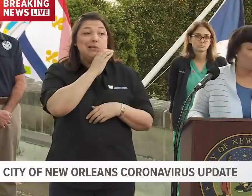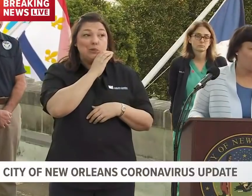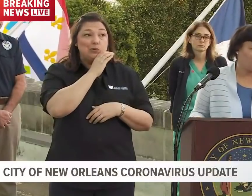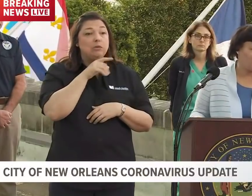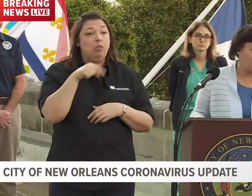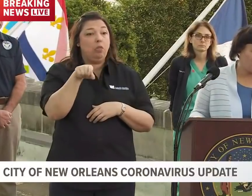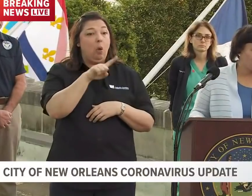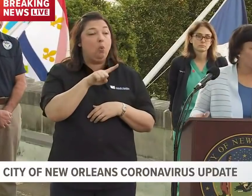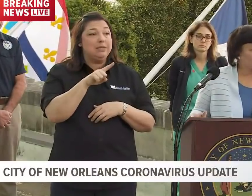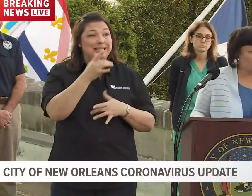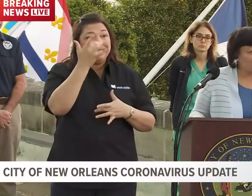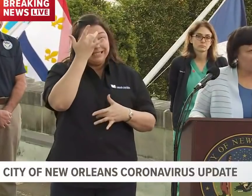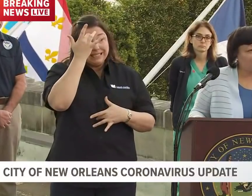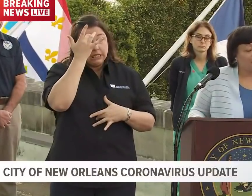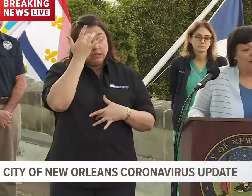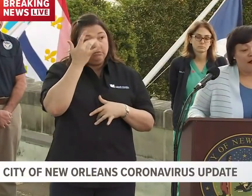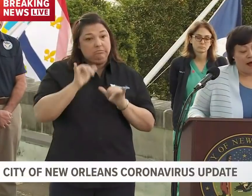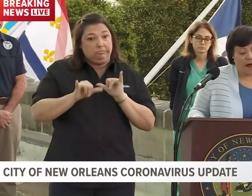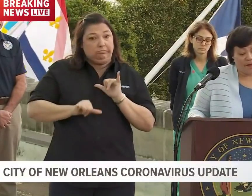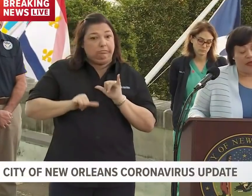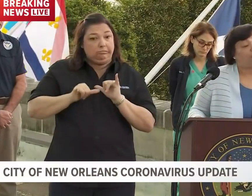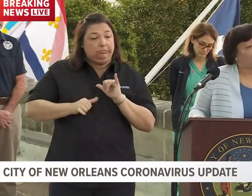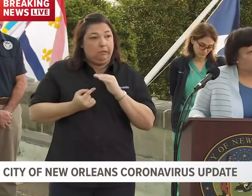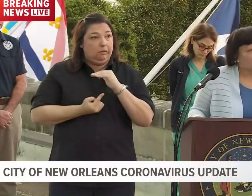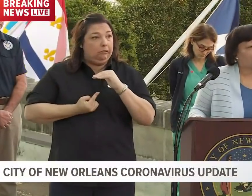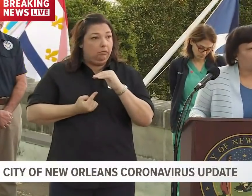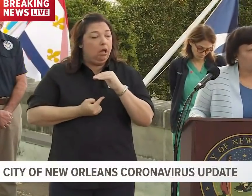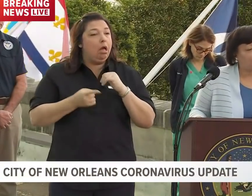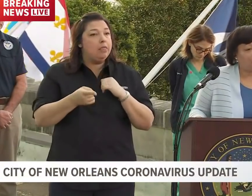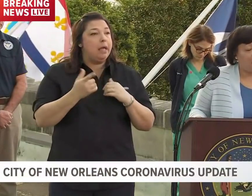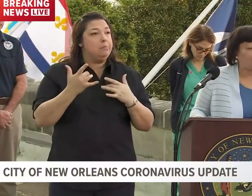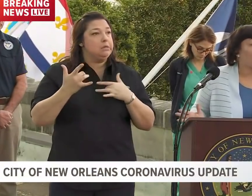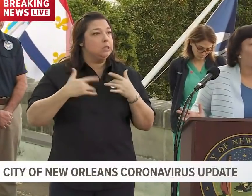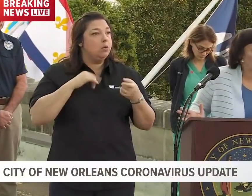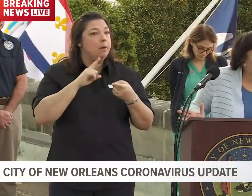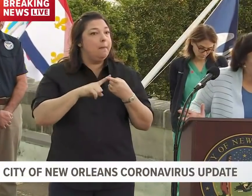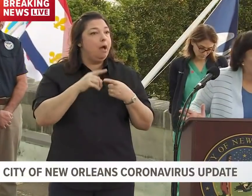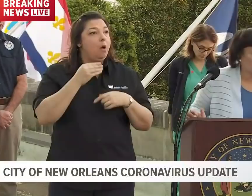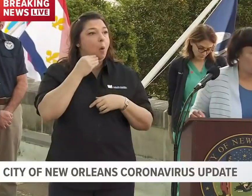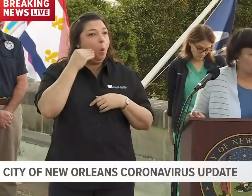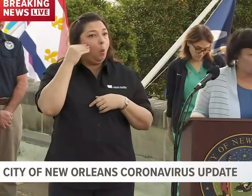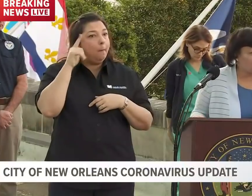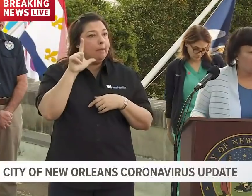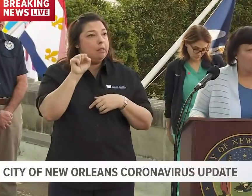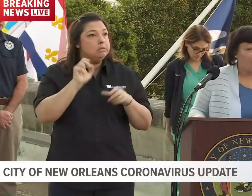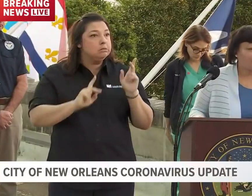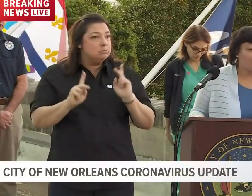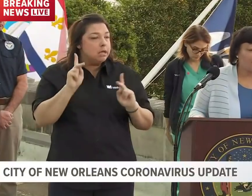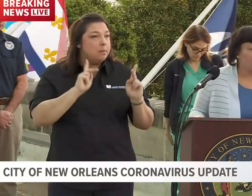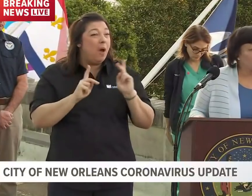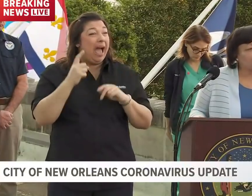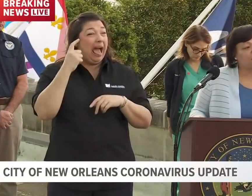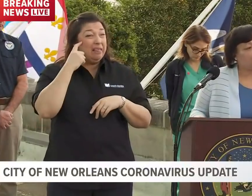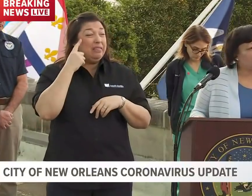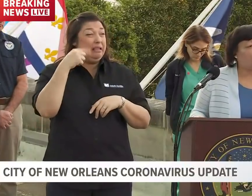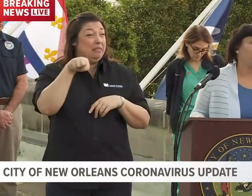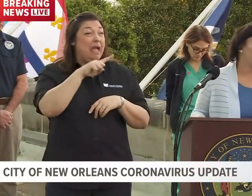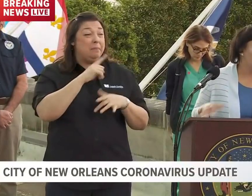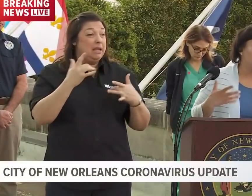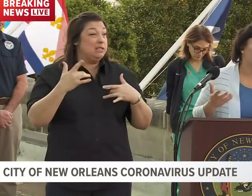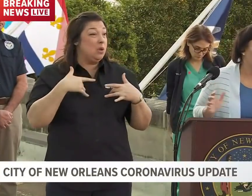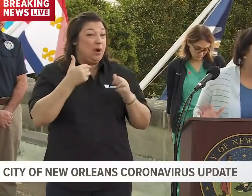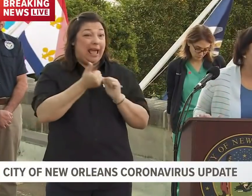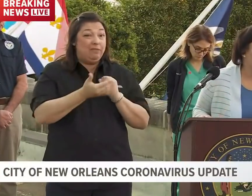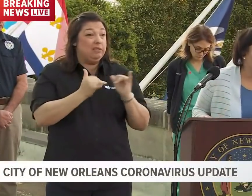those that are sick and shut in. They've been concerned about our homeless population. I think they've been concerned about